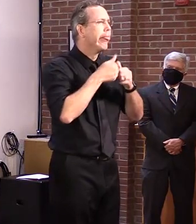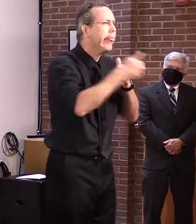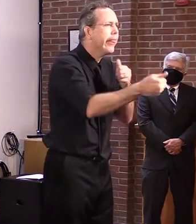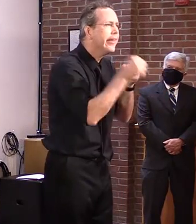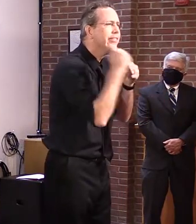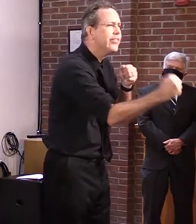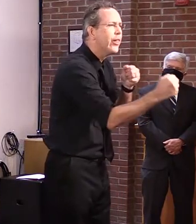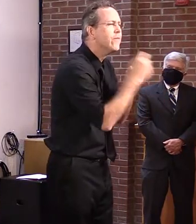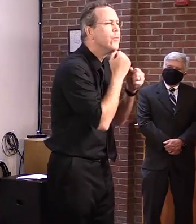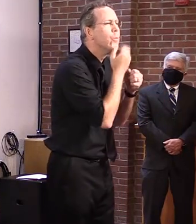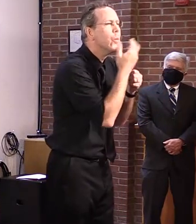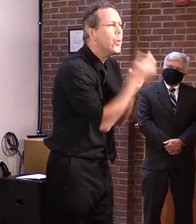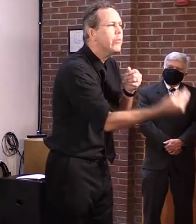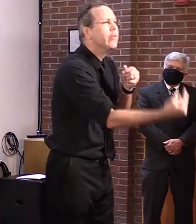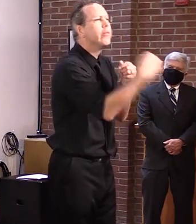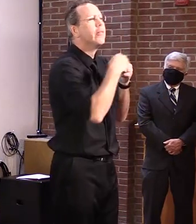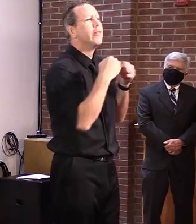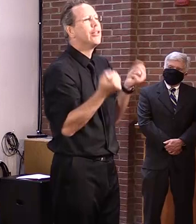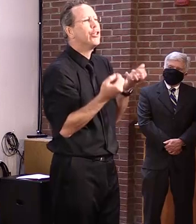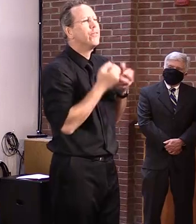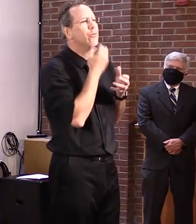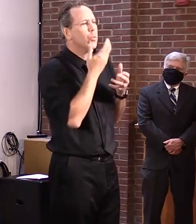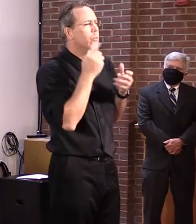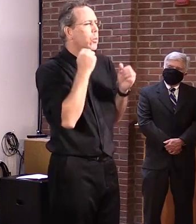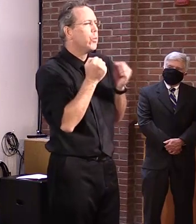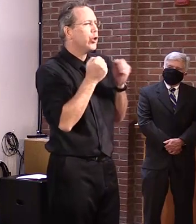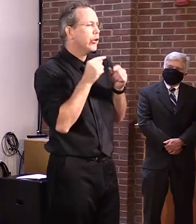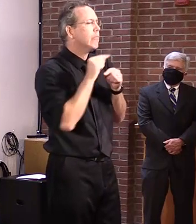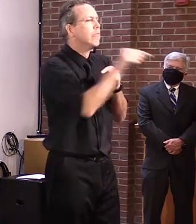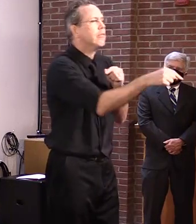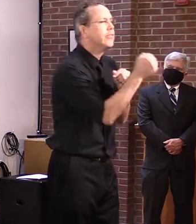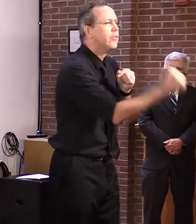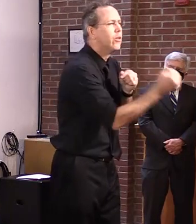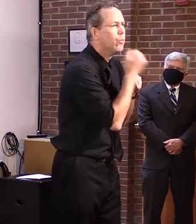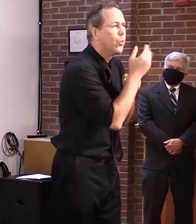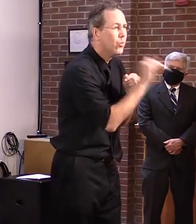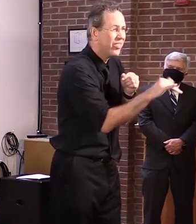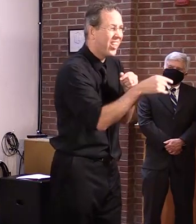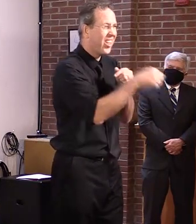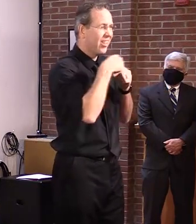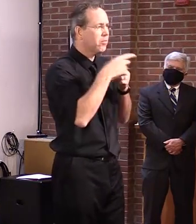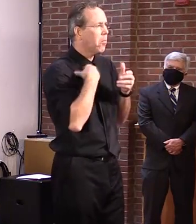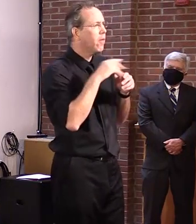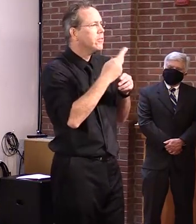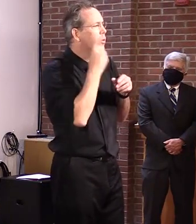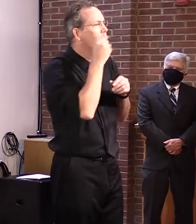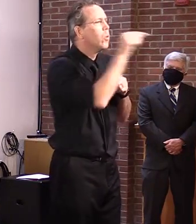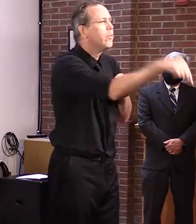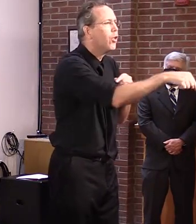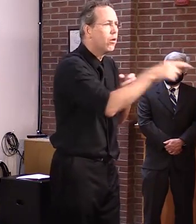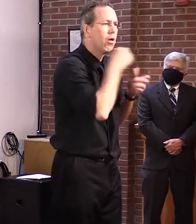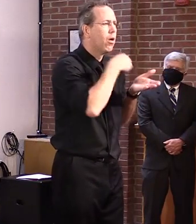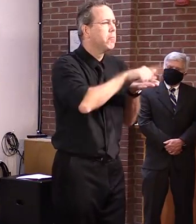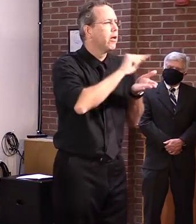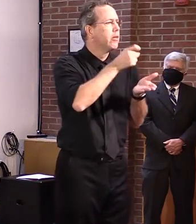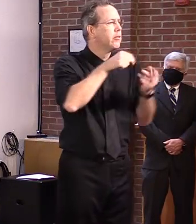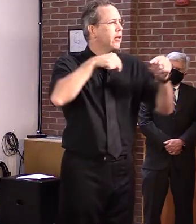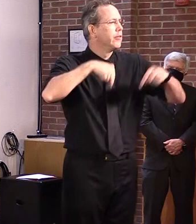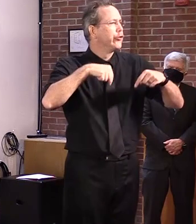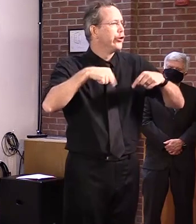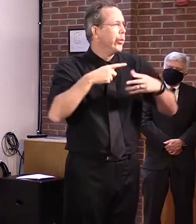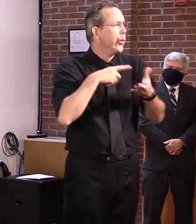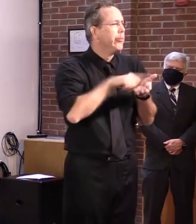less than six months, maybe previous Vermonters that have chosen... these, these, these are Vermonters,